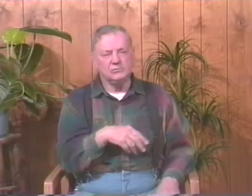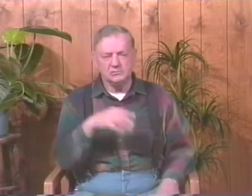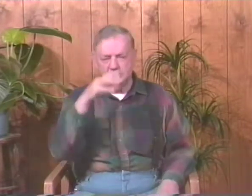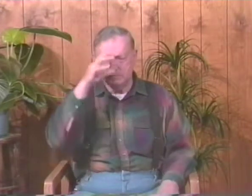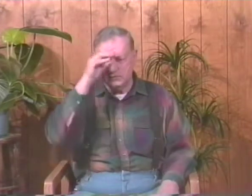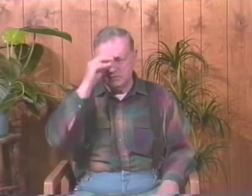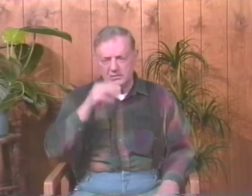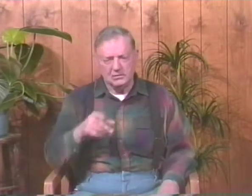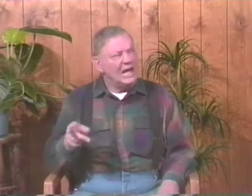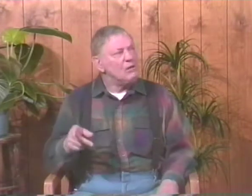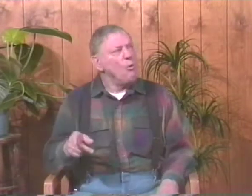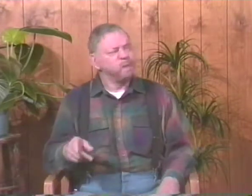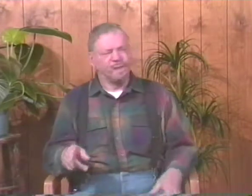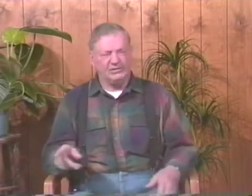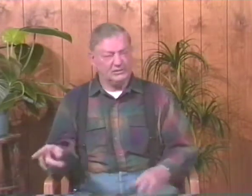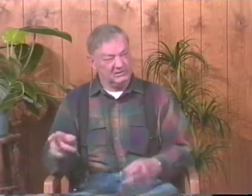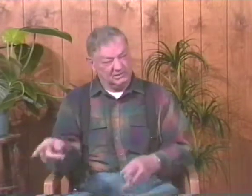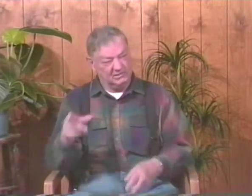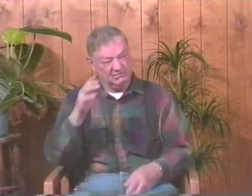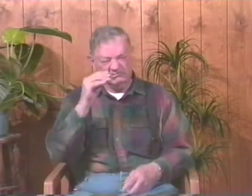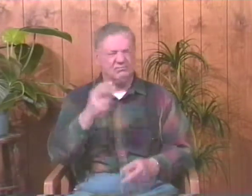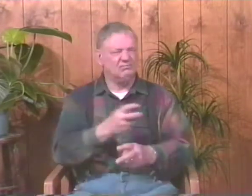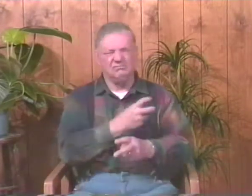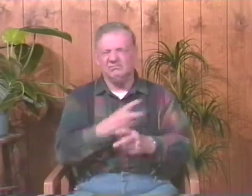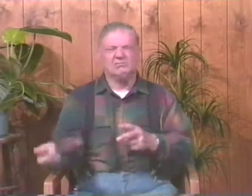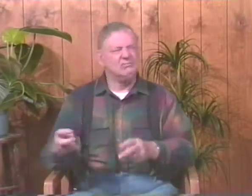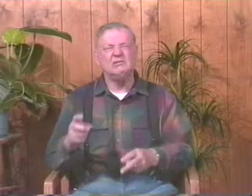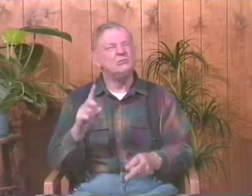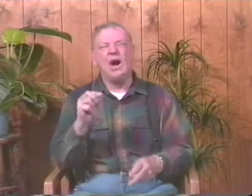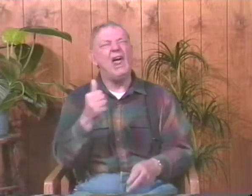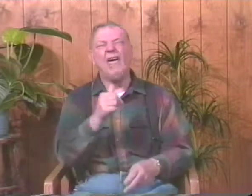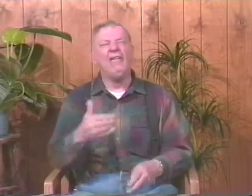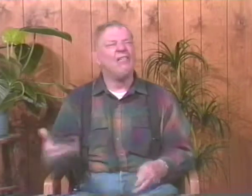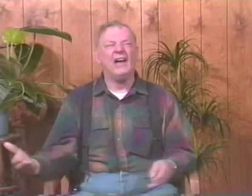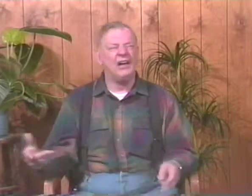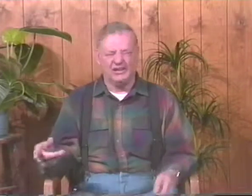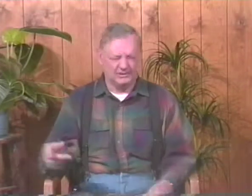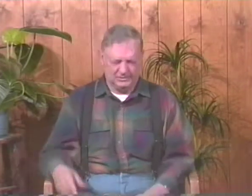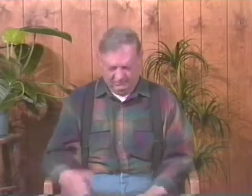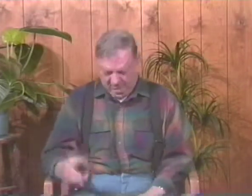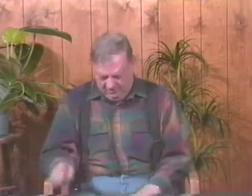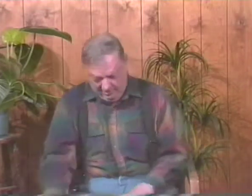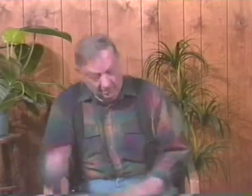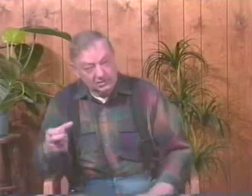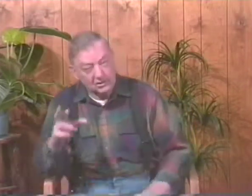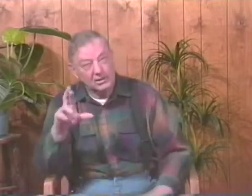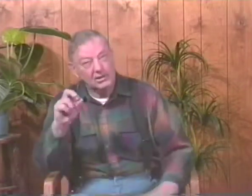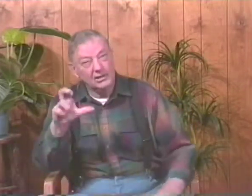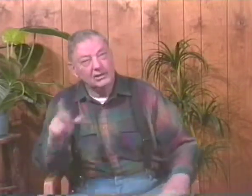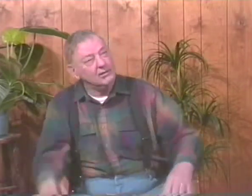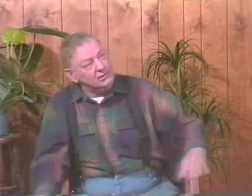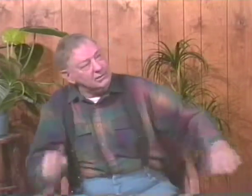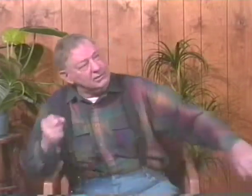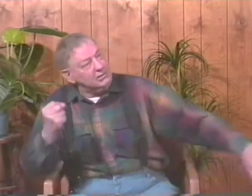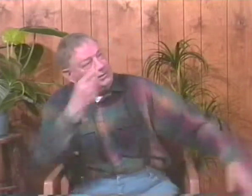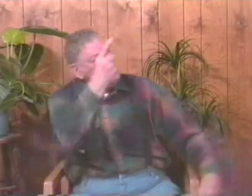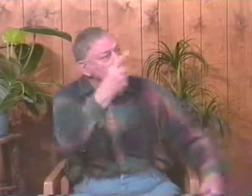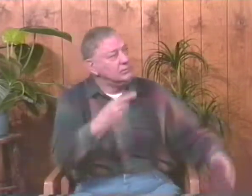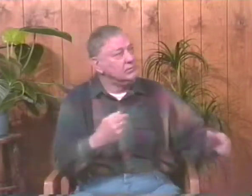kind of wondering, and the other kid says, well, I don't know. You know, he's kind of a tough kid. He'd do anything. So he picked up a rock and